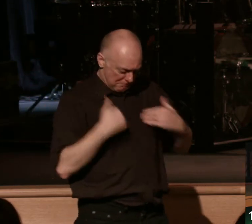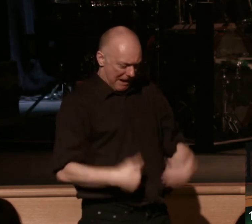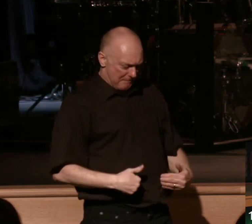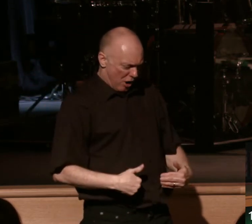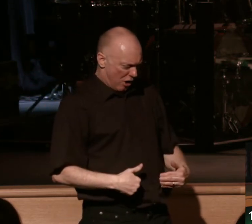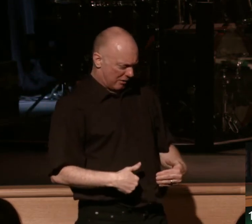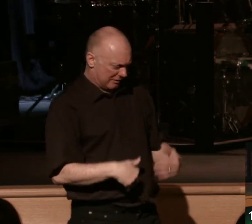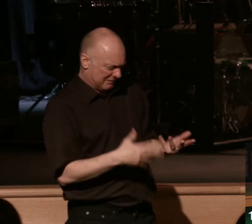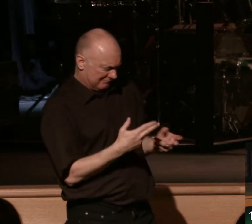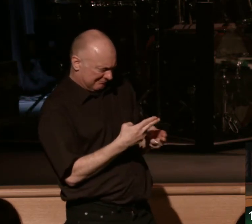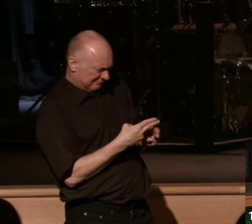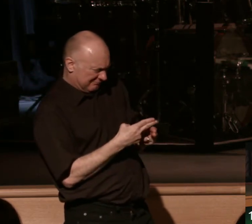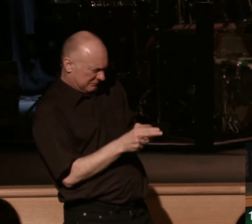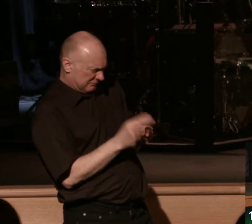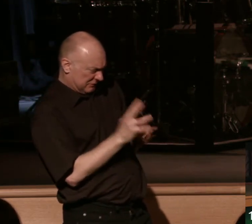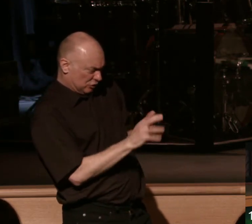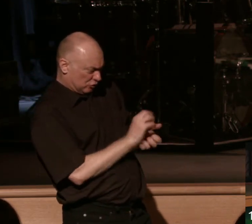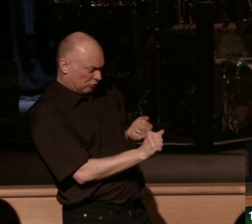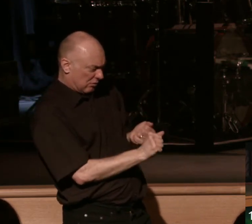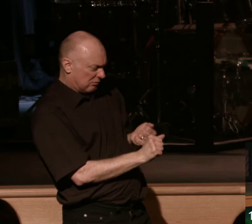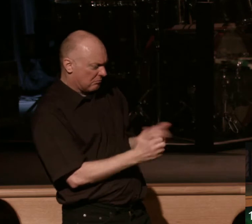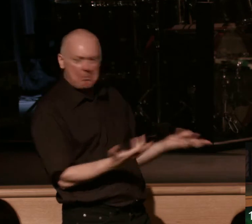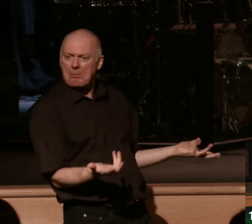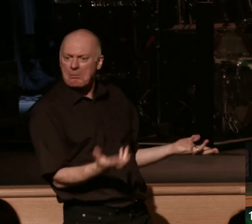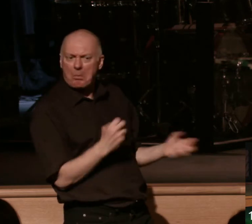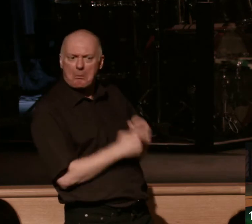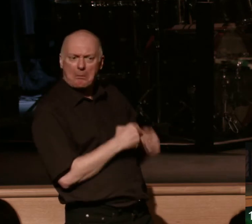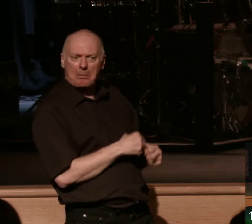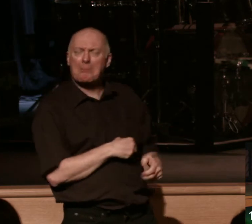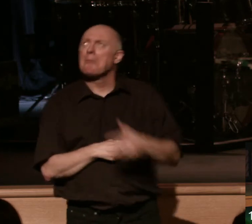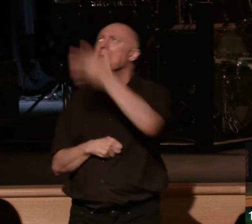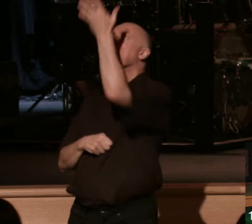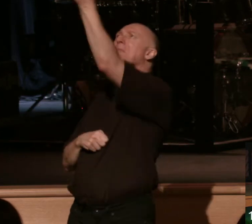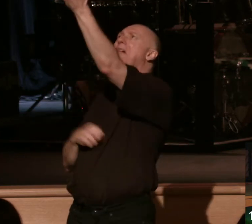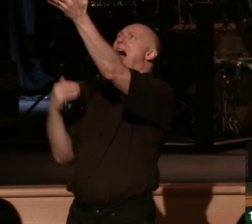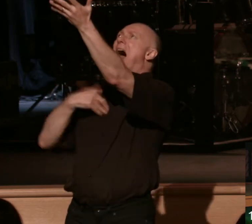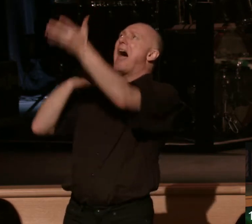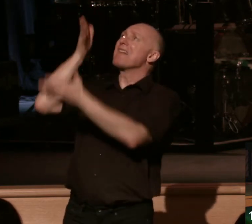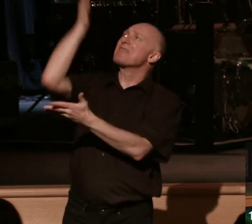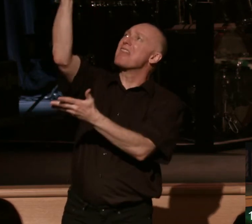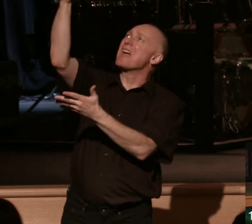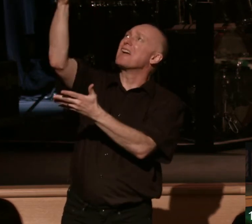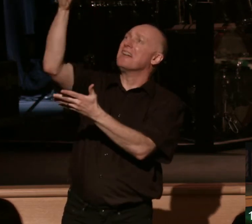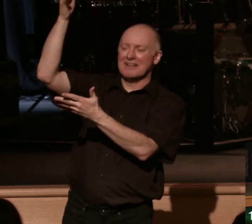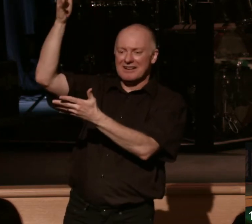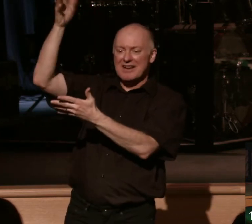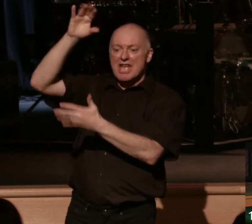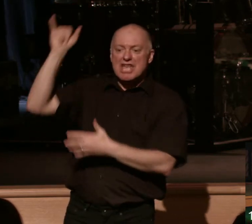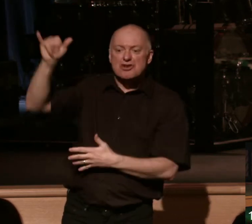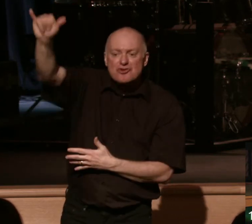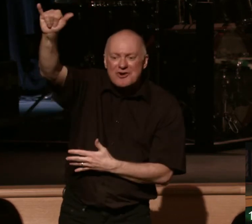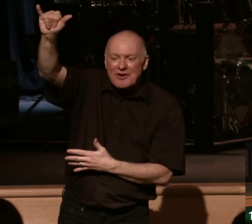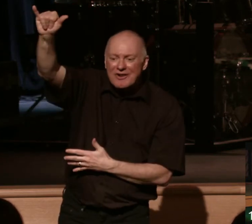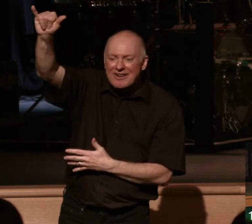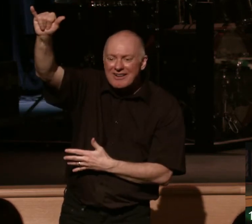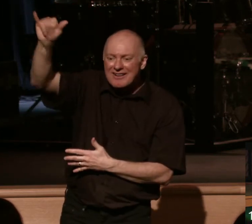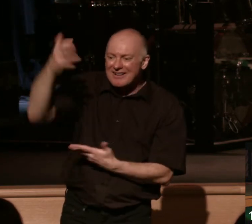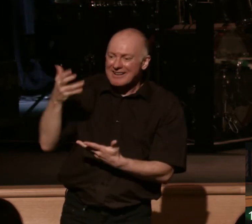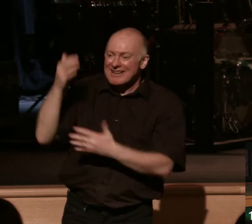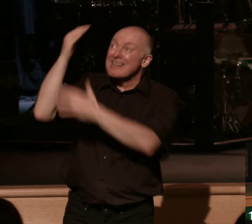home is destroyed, we have a building from God, a house not made with hands, eternal in the heavens. Now,